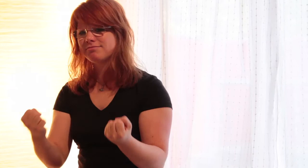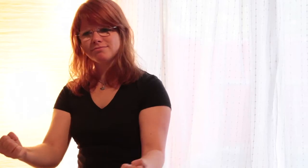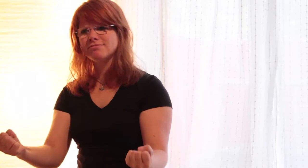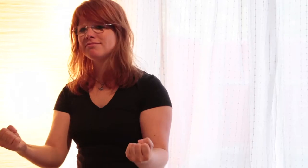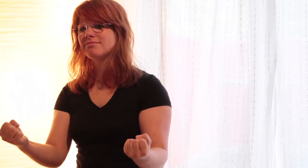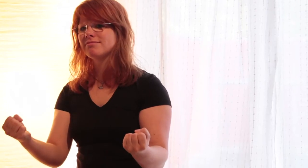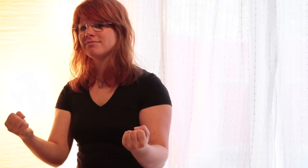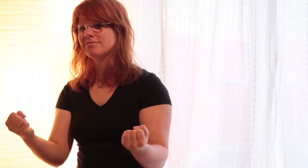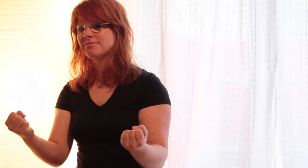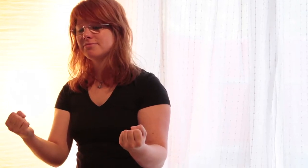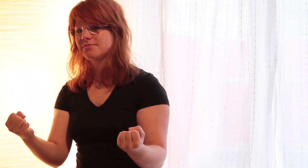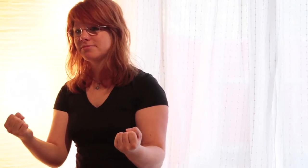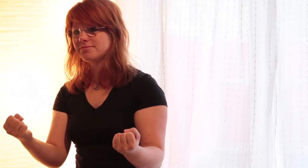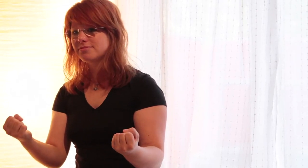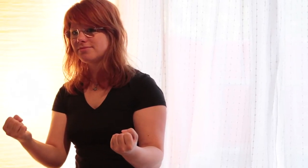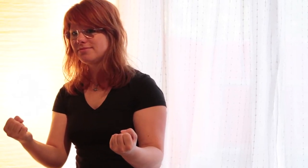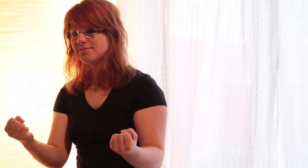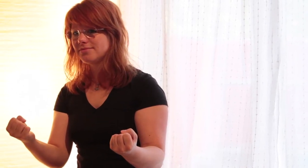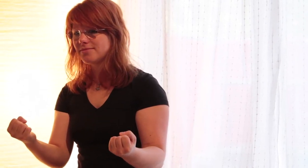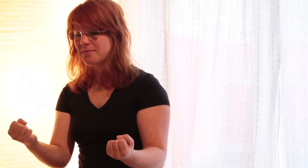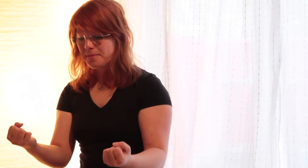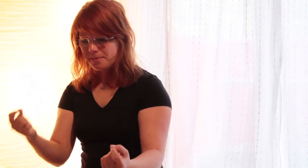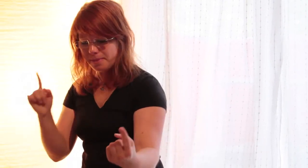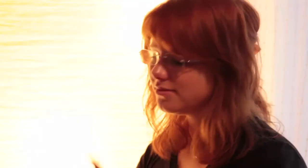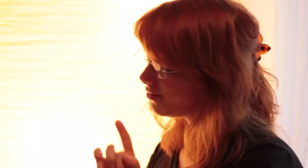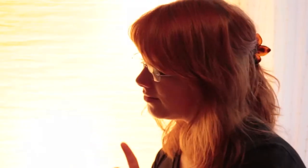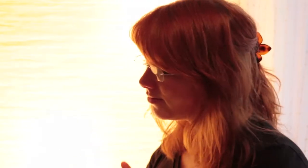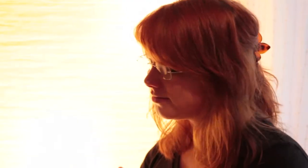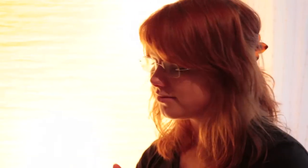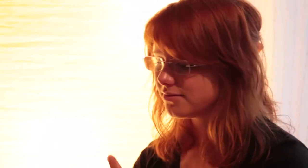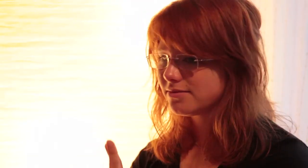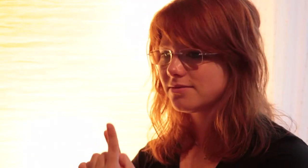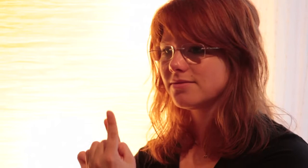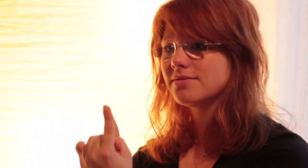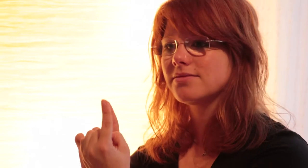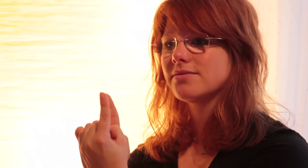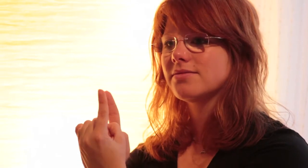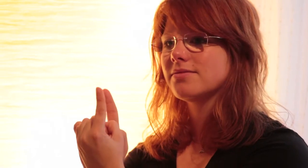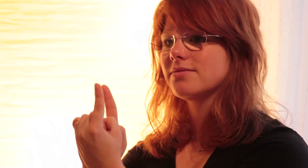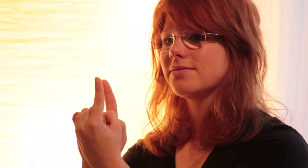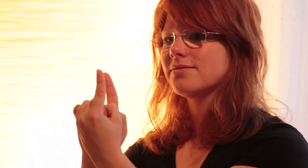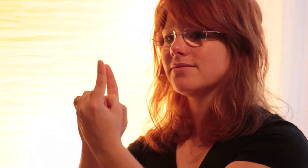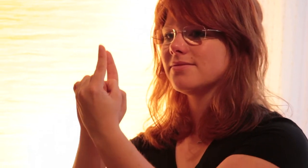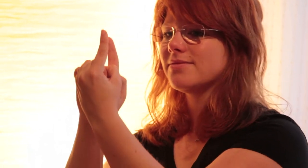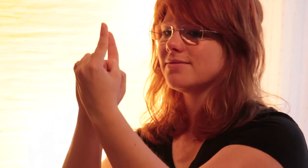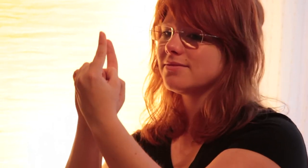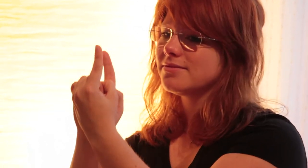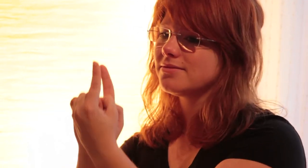this And how can I stand here with